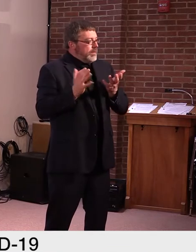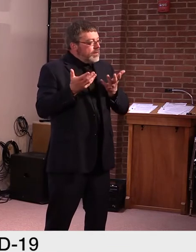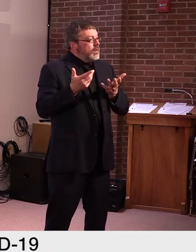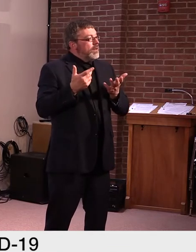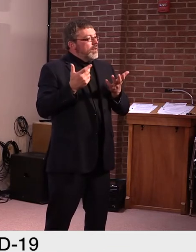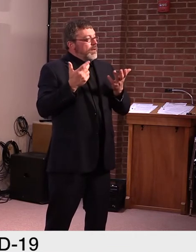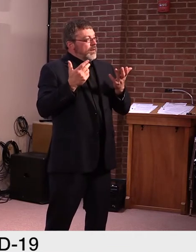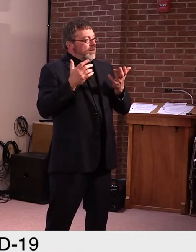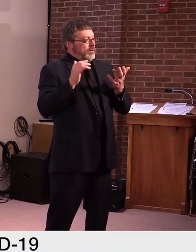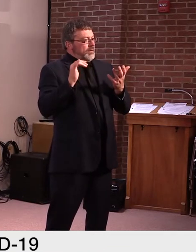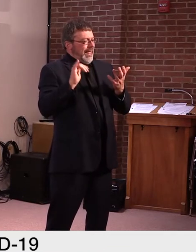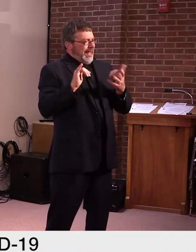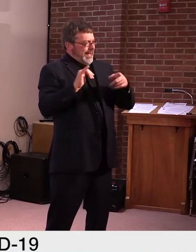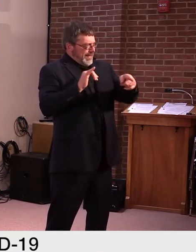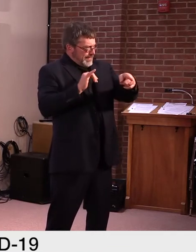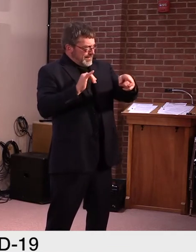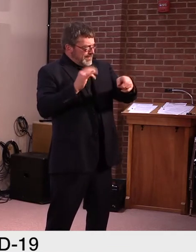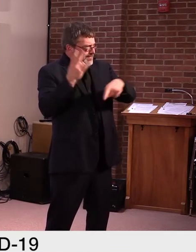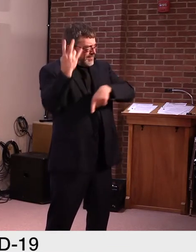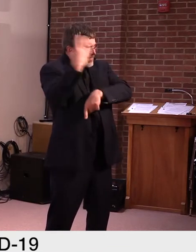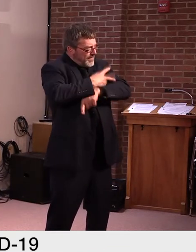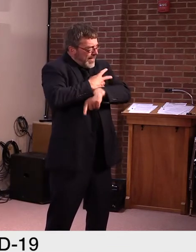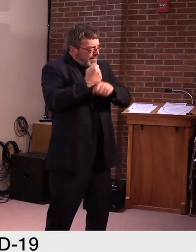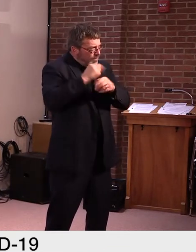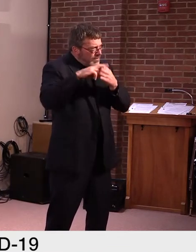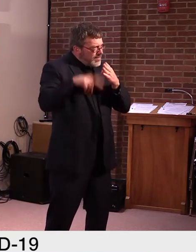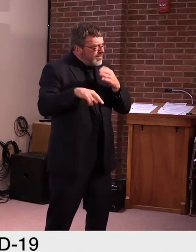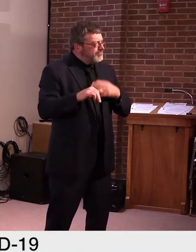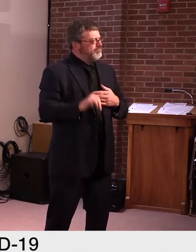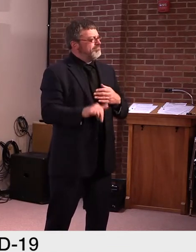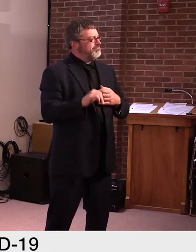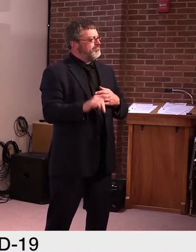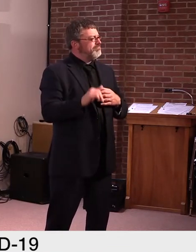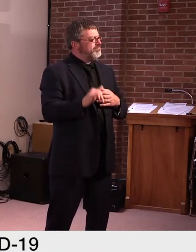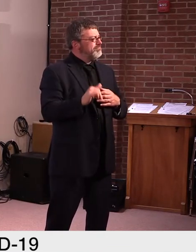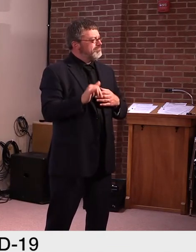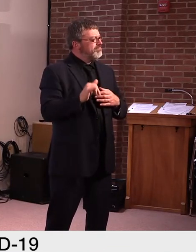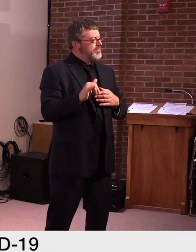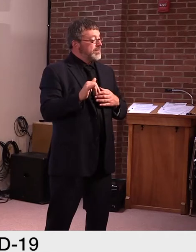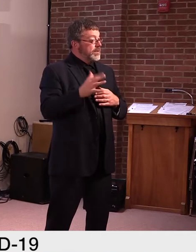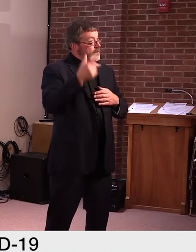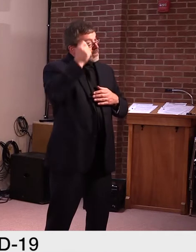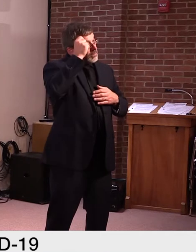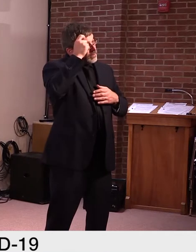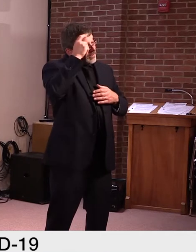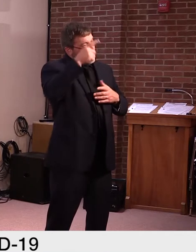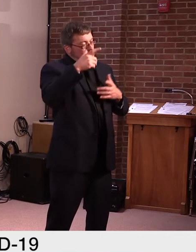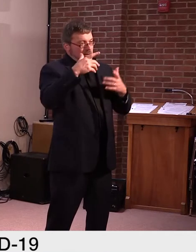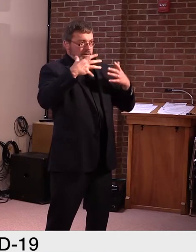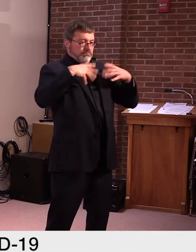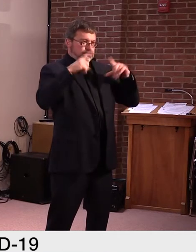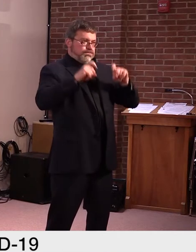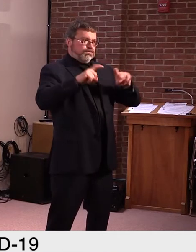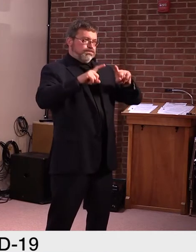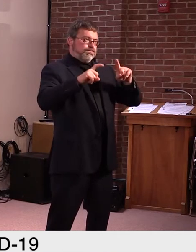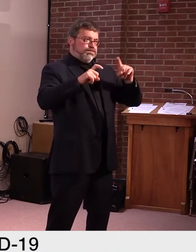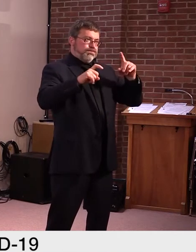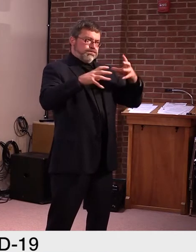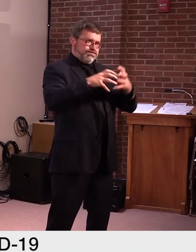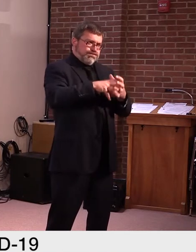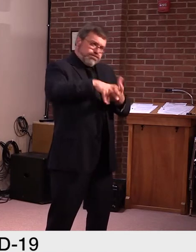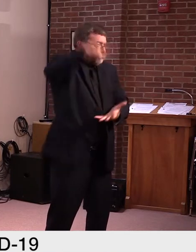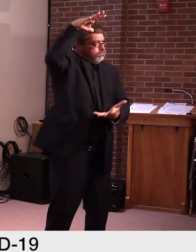seven days are 23,000 tests. So there's been a lot of testing going on. I would like to, um,